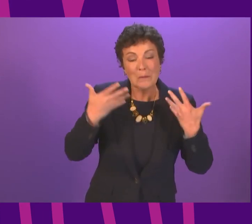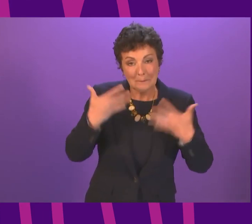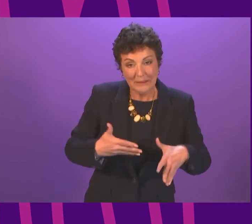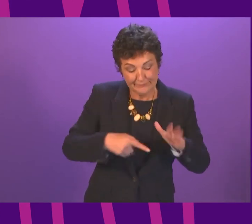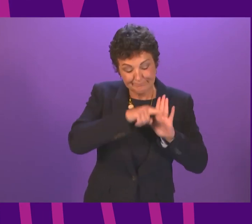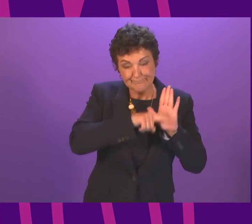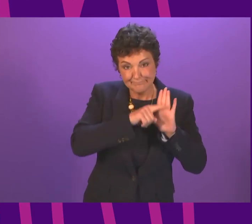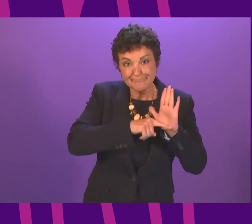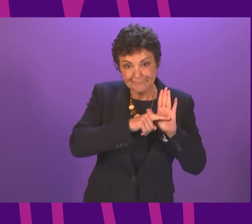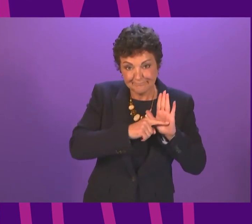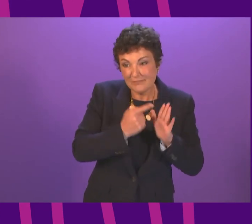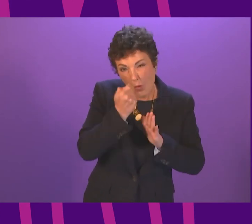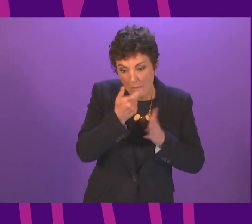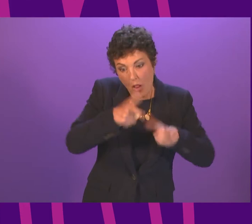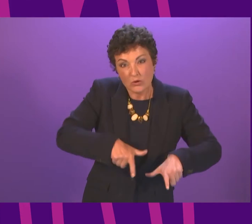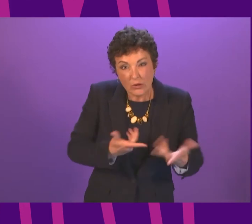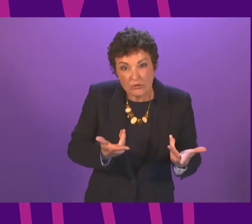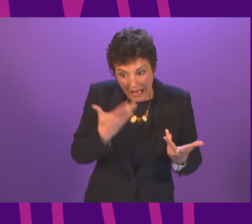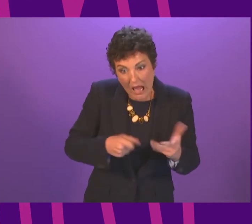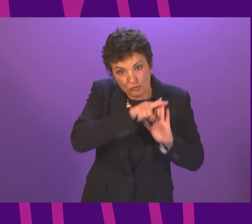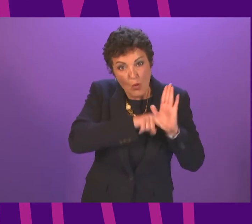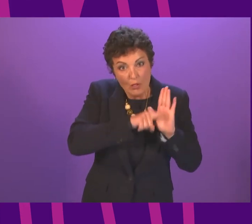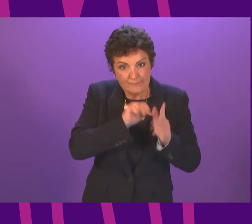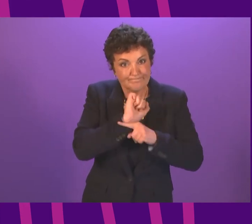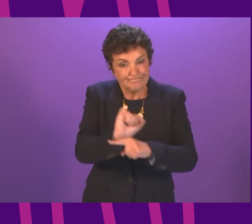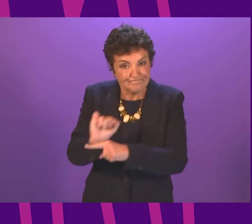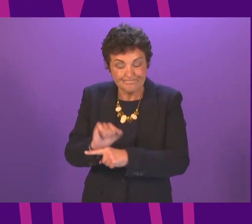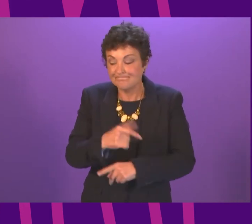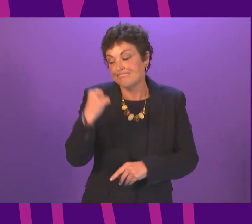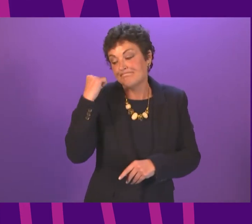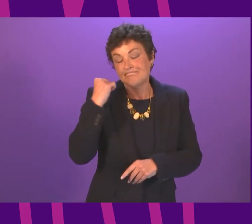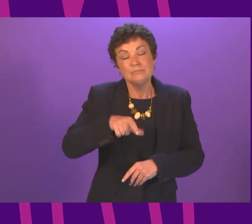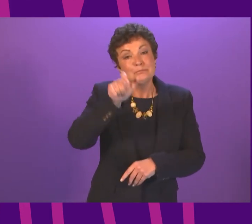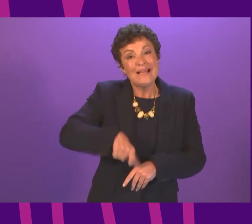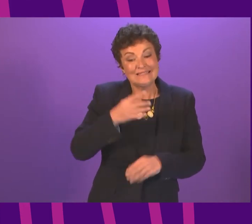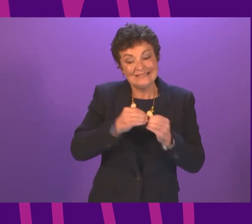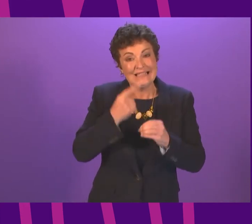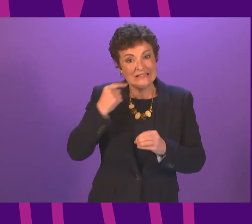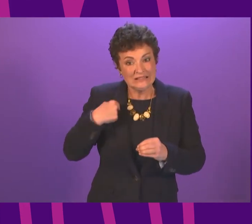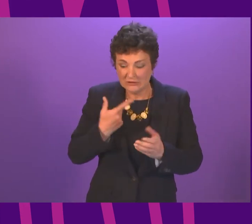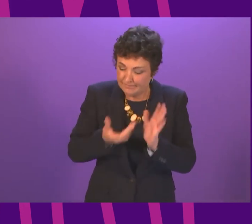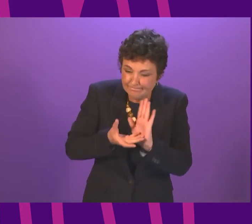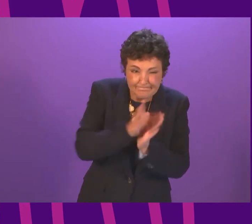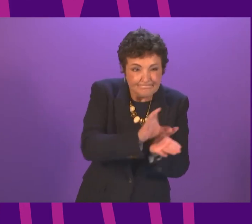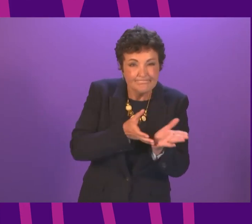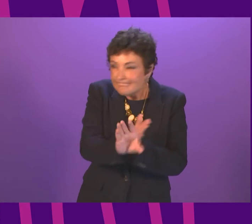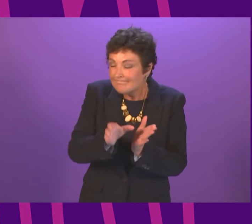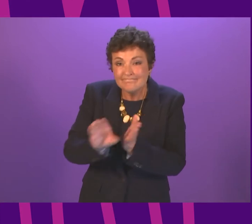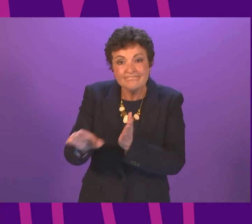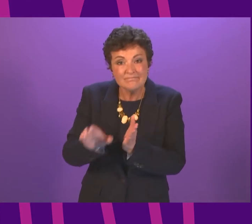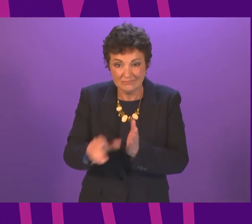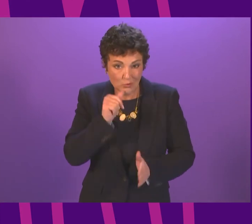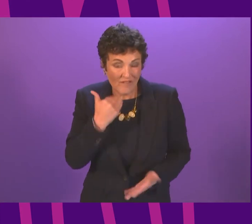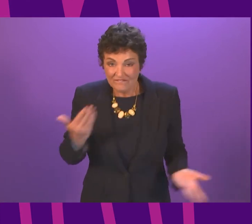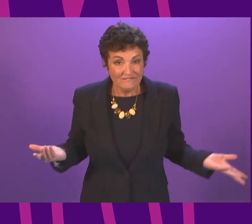struggling to survive. The Chief Executive of Glasgow Chamber of Commerce, Stuart Patrick, said yesterday that funding grants fall far short.